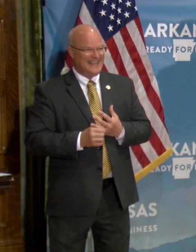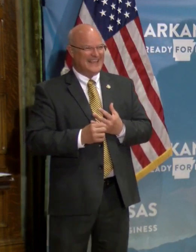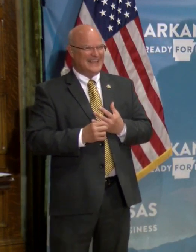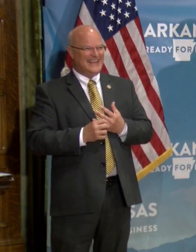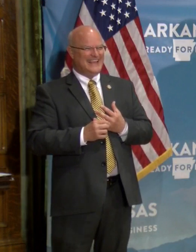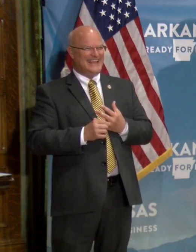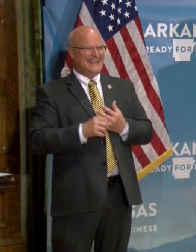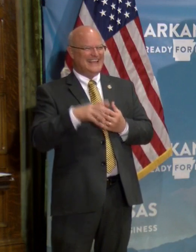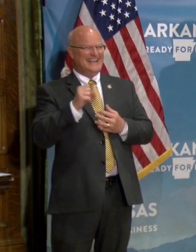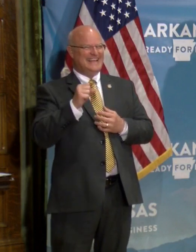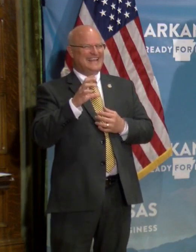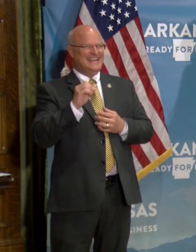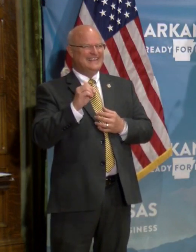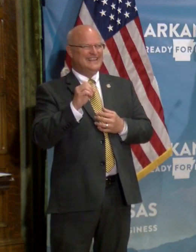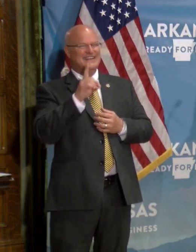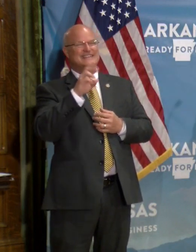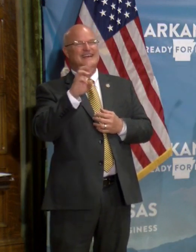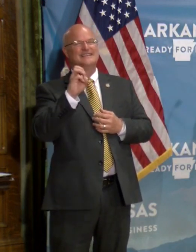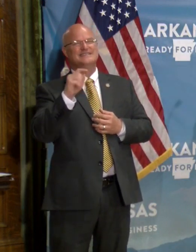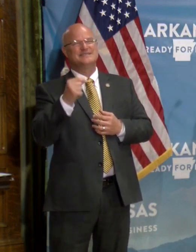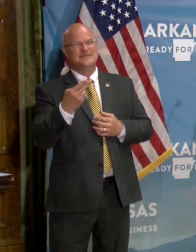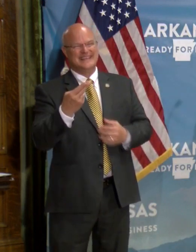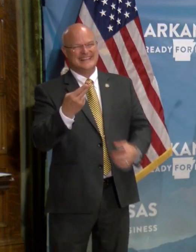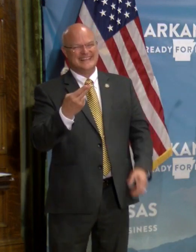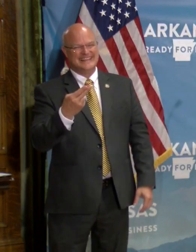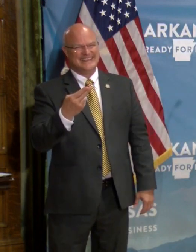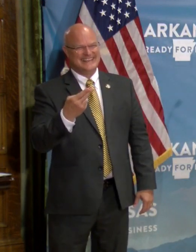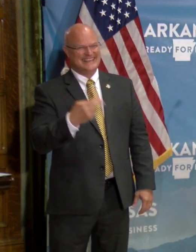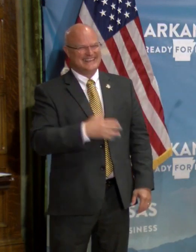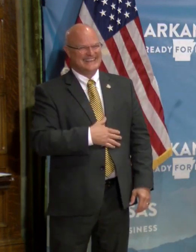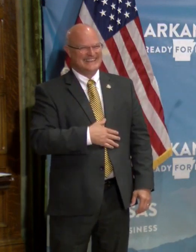All right. So, uh, Dr. Smith, uh,